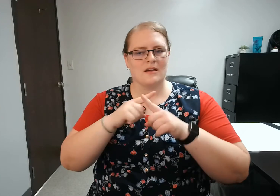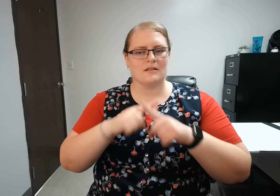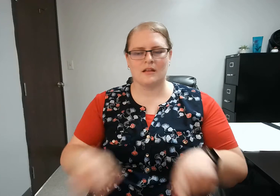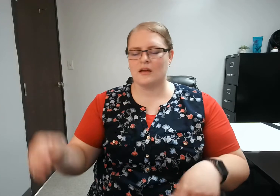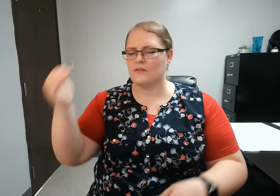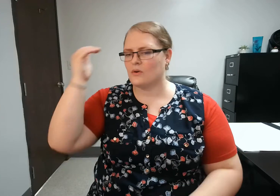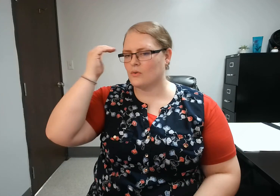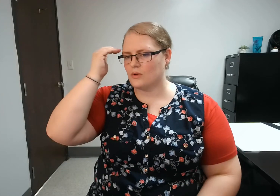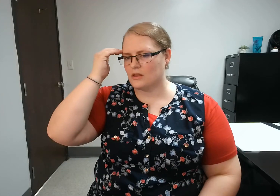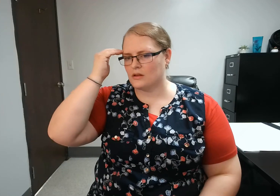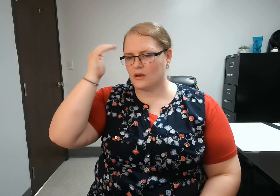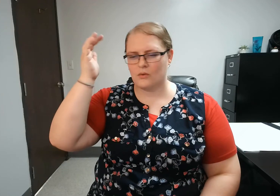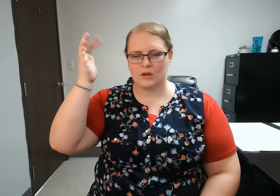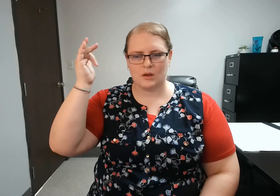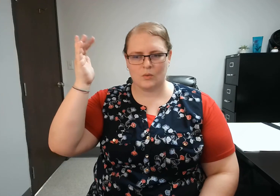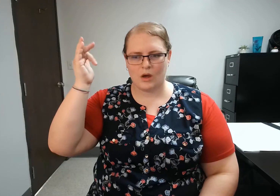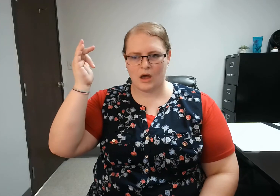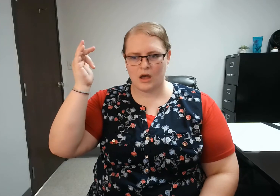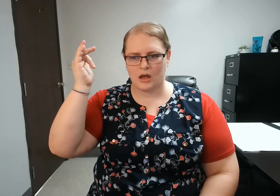Never really knowing why